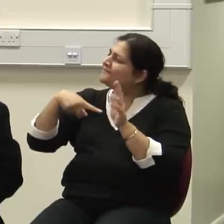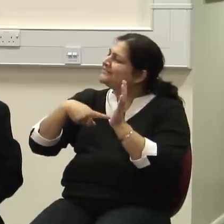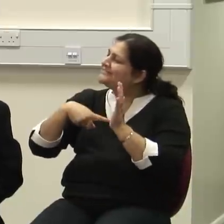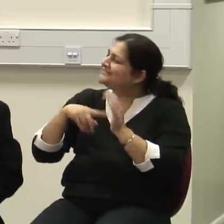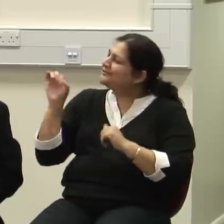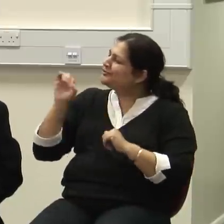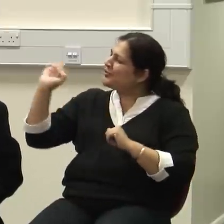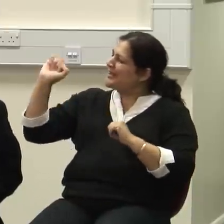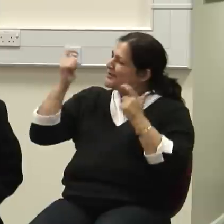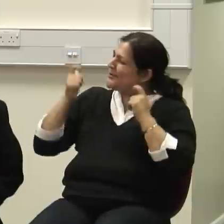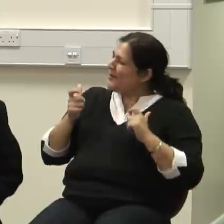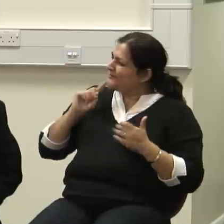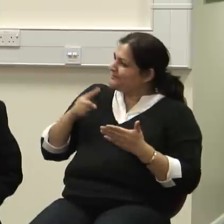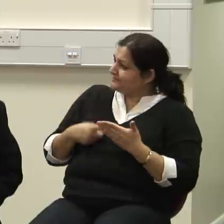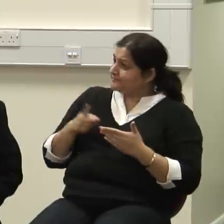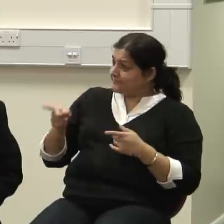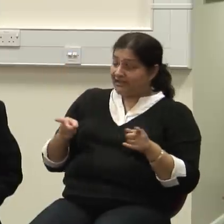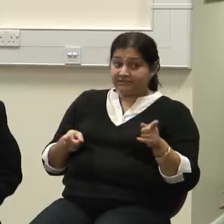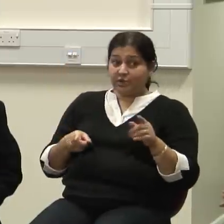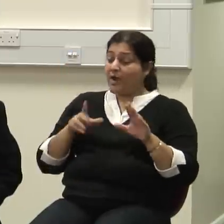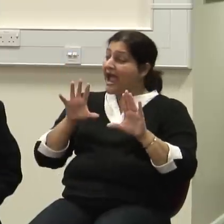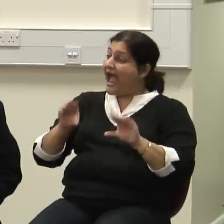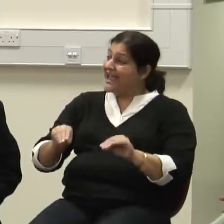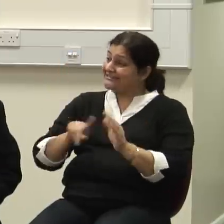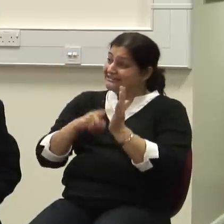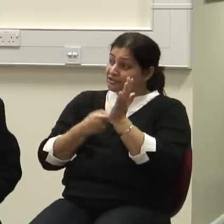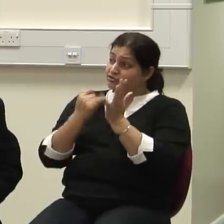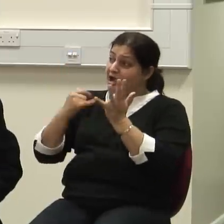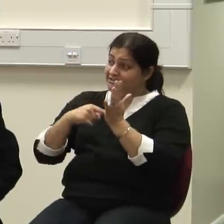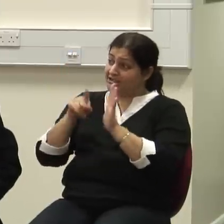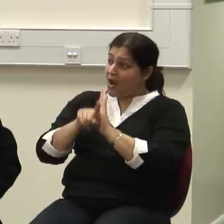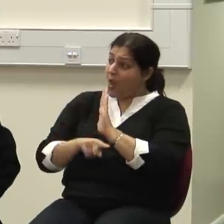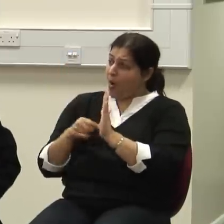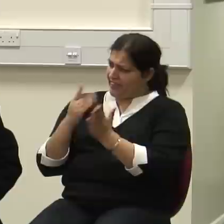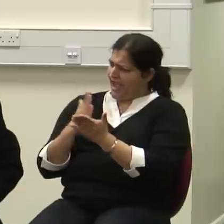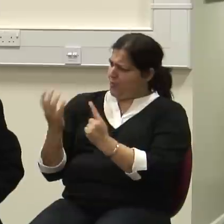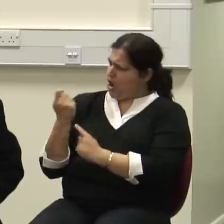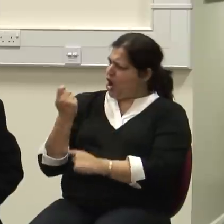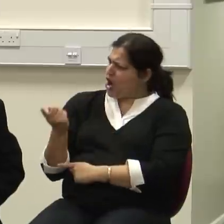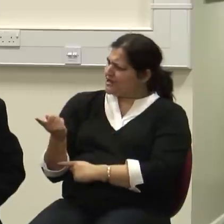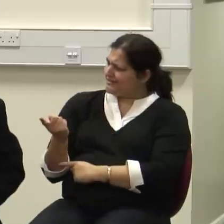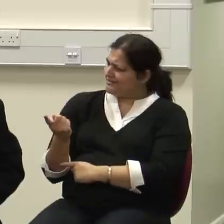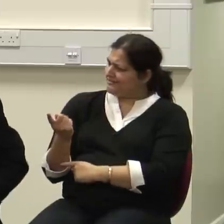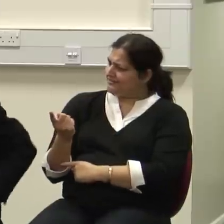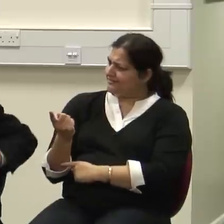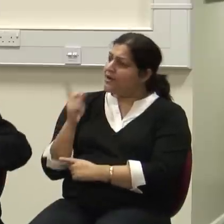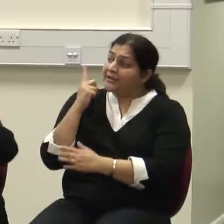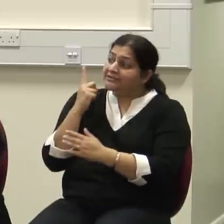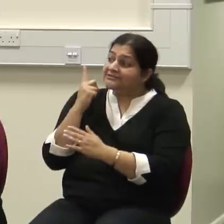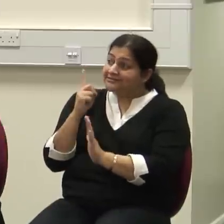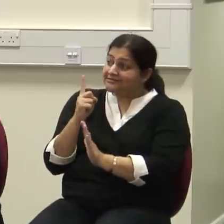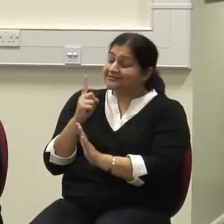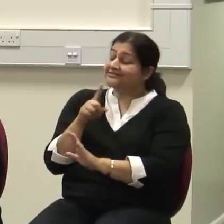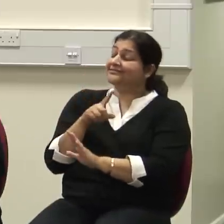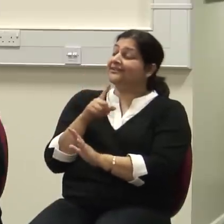court. So antitrust laws do work in this capitalist system. But of course they don't work if the government and this